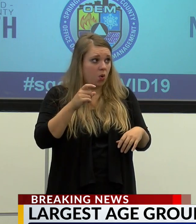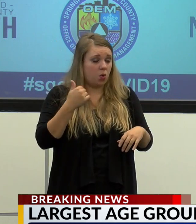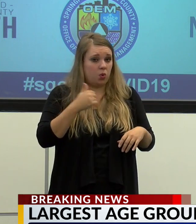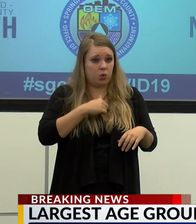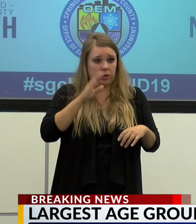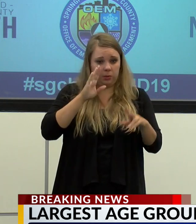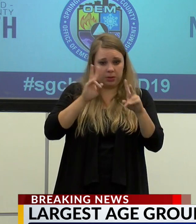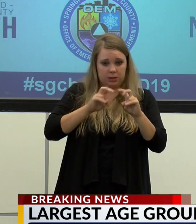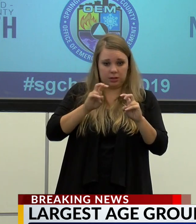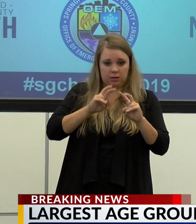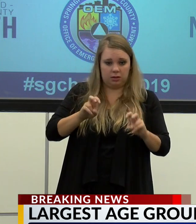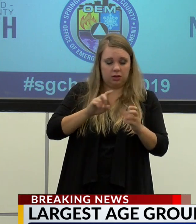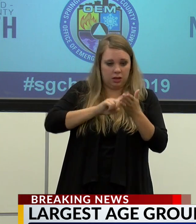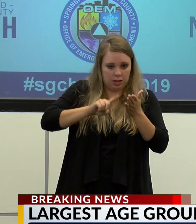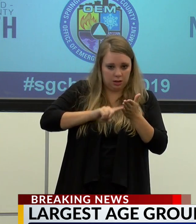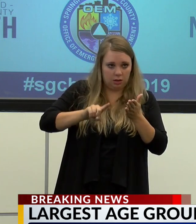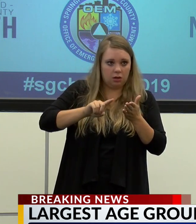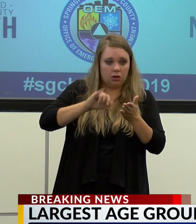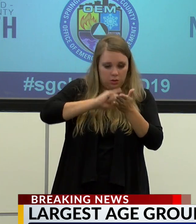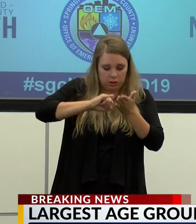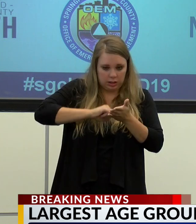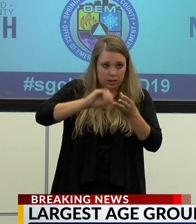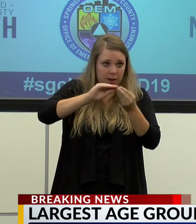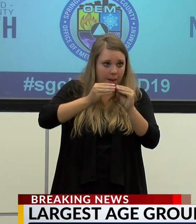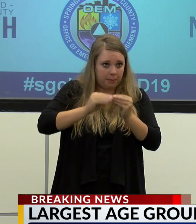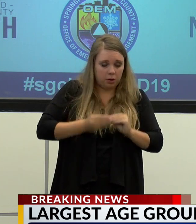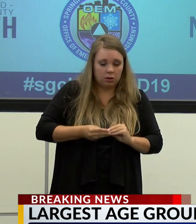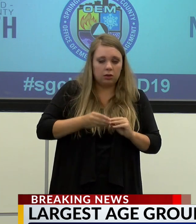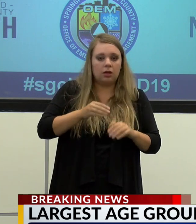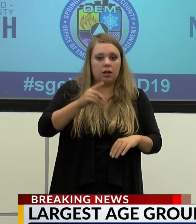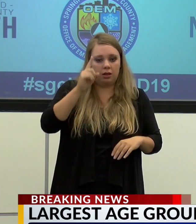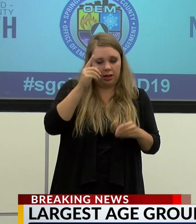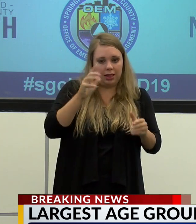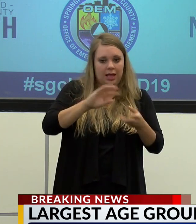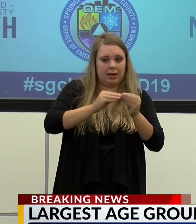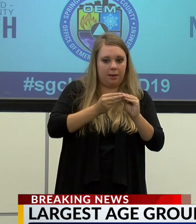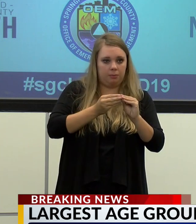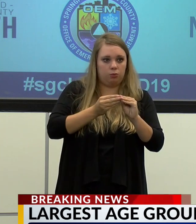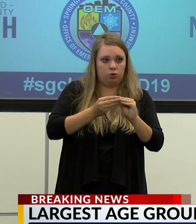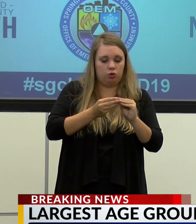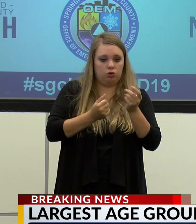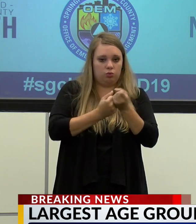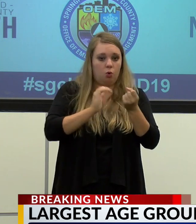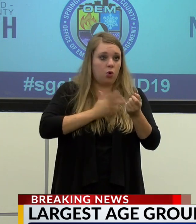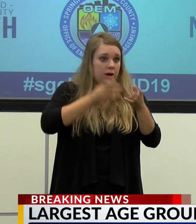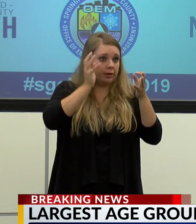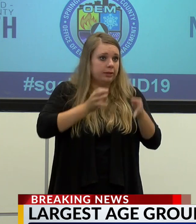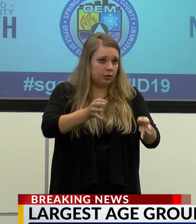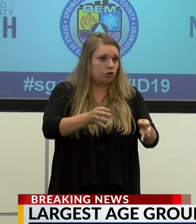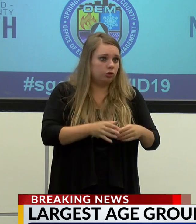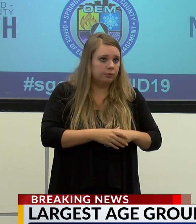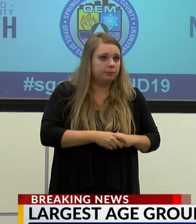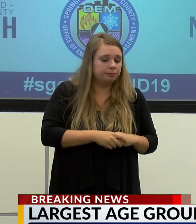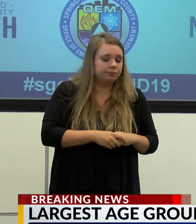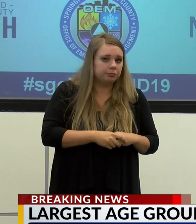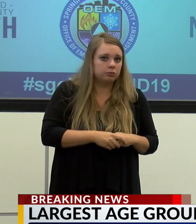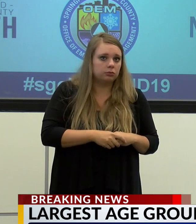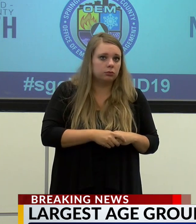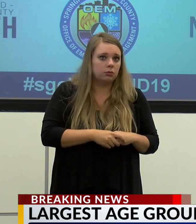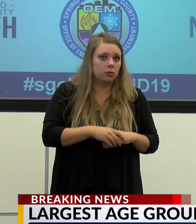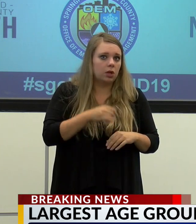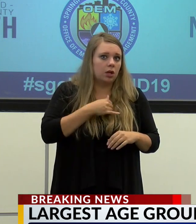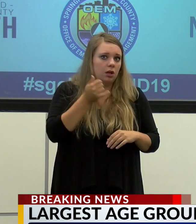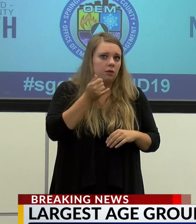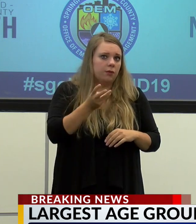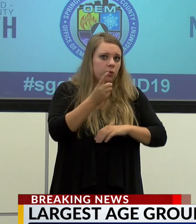hard look at the epidemiology and, uh, uh, I think we're going to let data driver decisions. Uh, you know, we have a